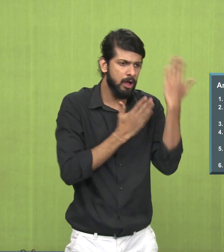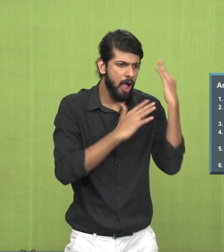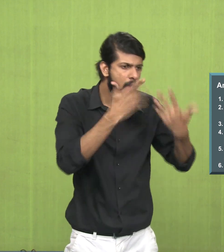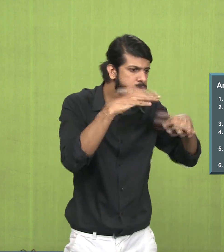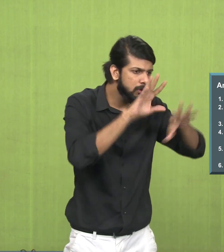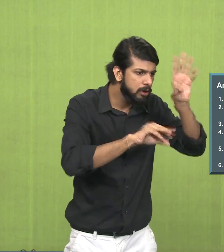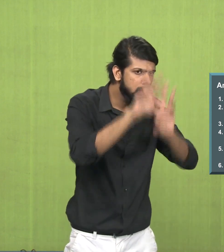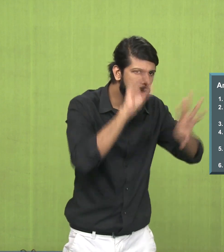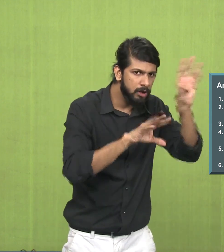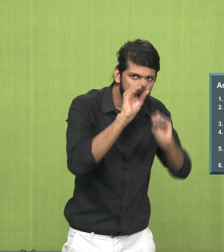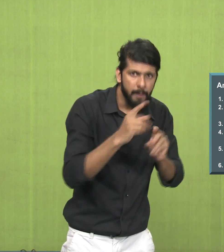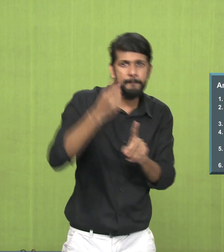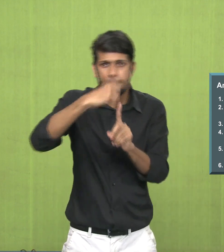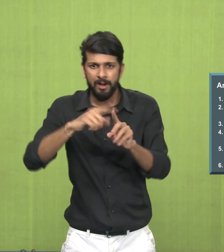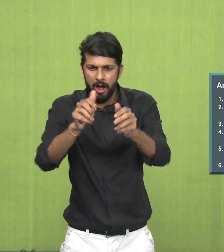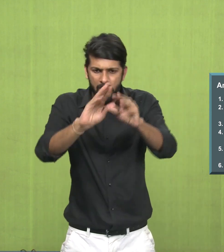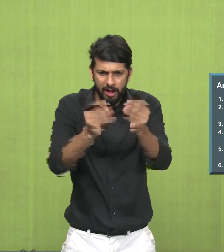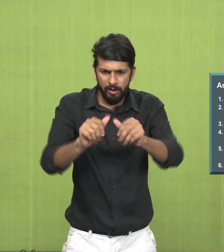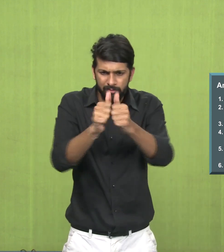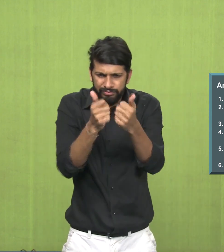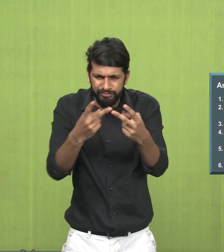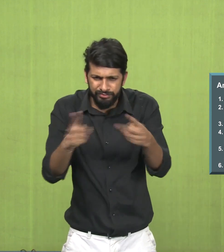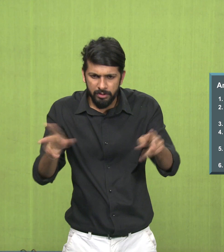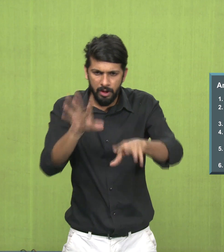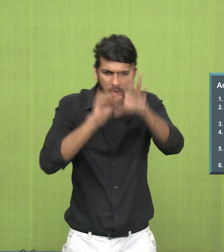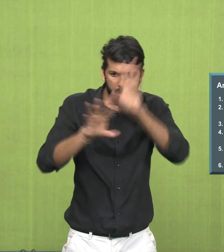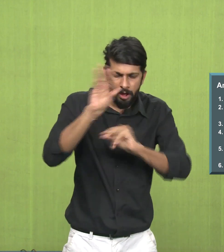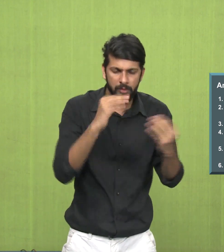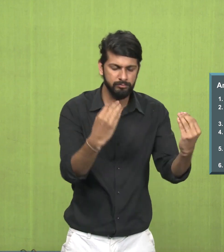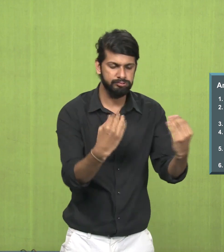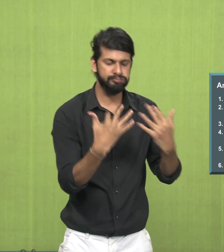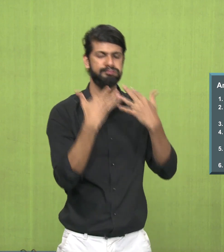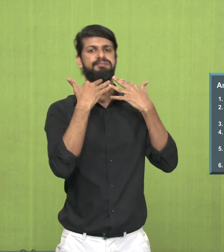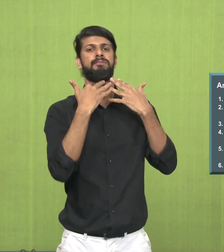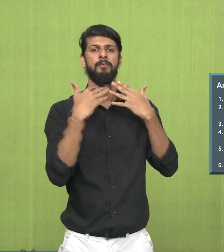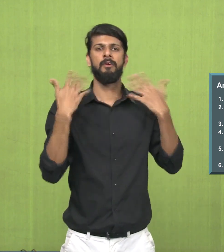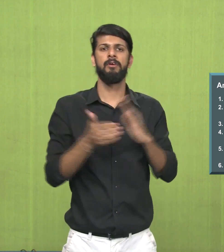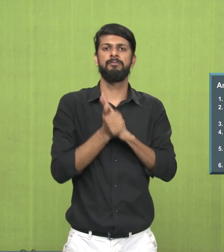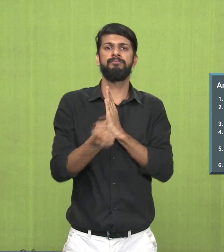these were the two sources of inspiration of of Jamini Roy, the folk art